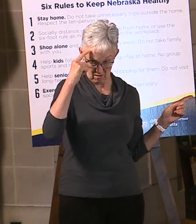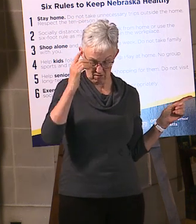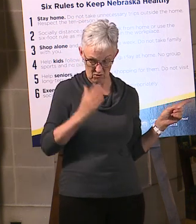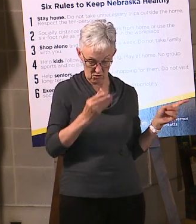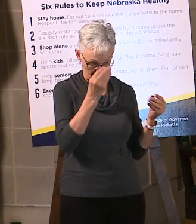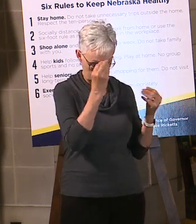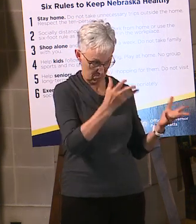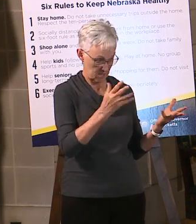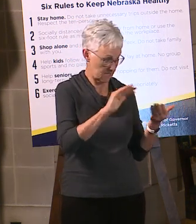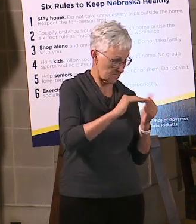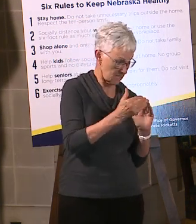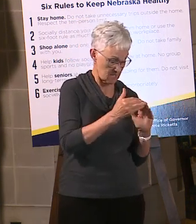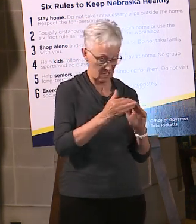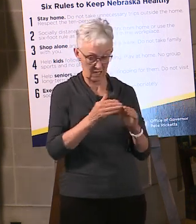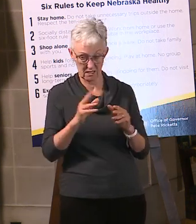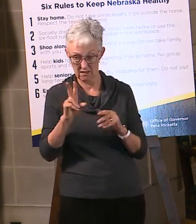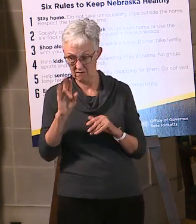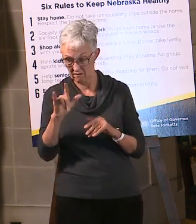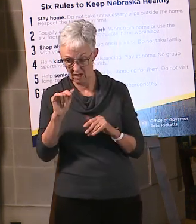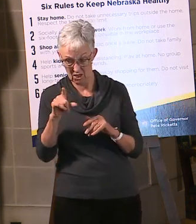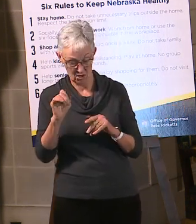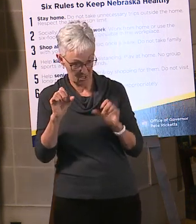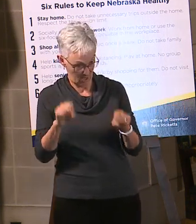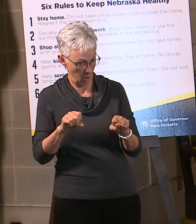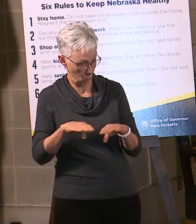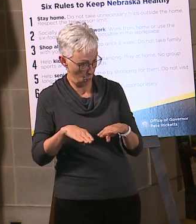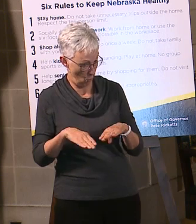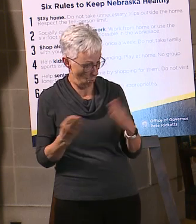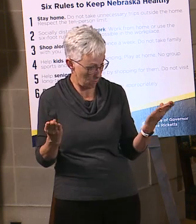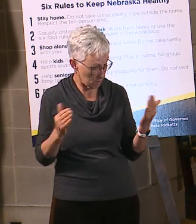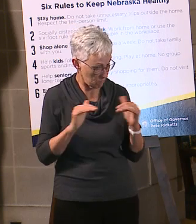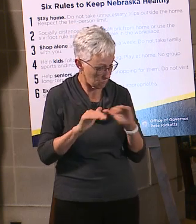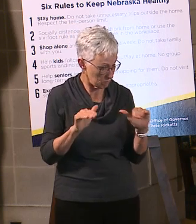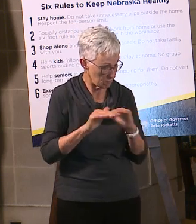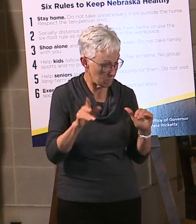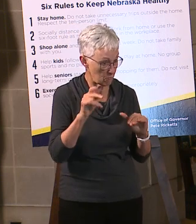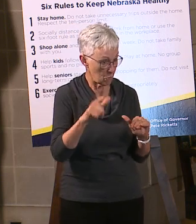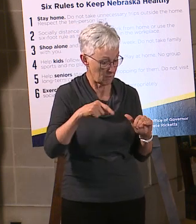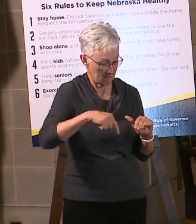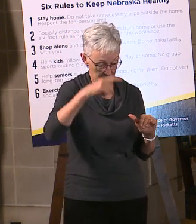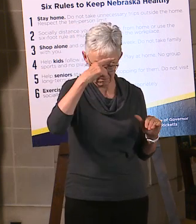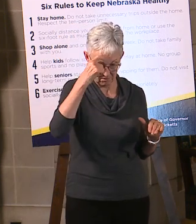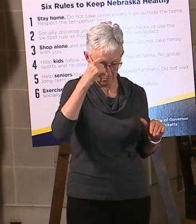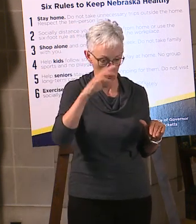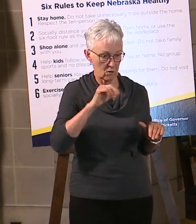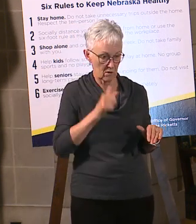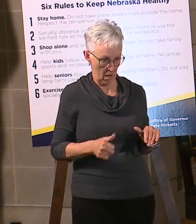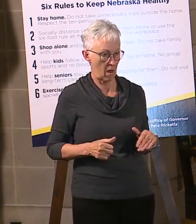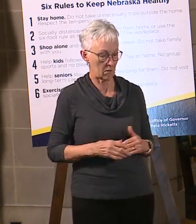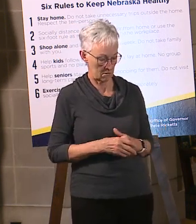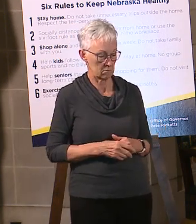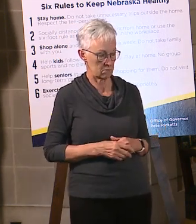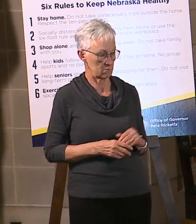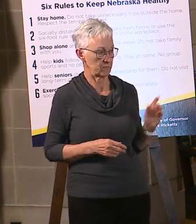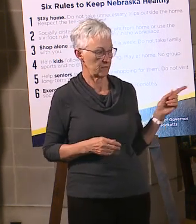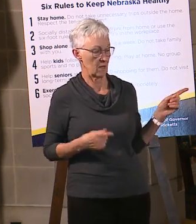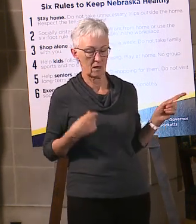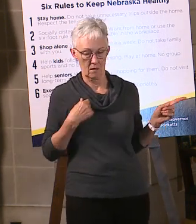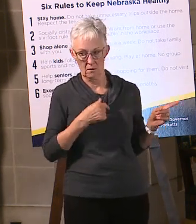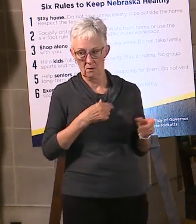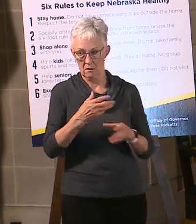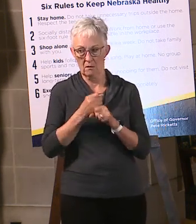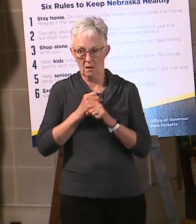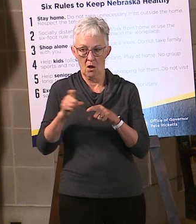to open the summer? So again, I would say just stay tuned. We've had phone calls with this with regard to the villages and the cities,